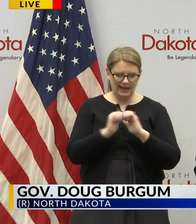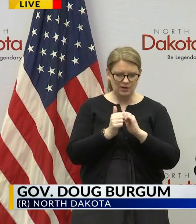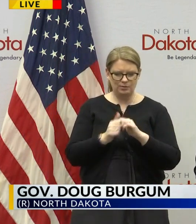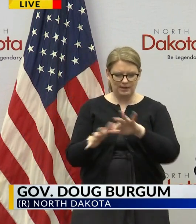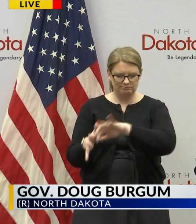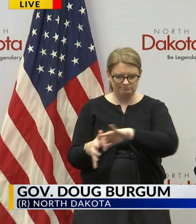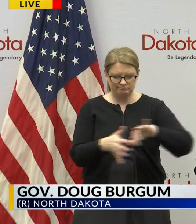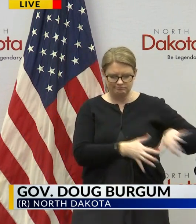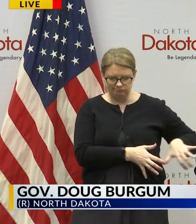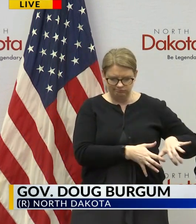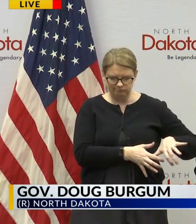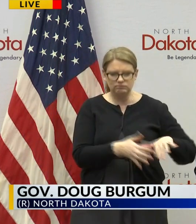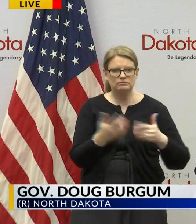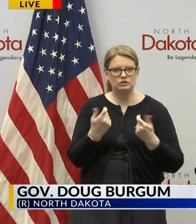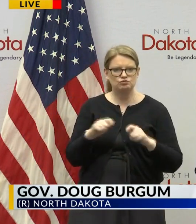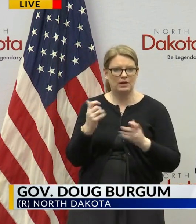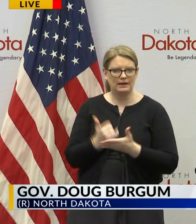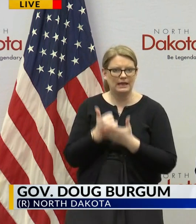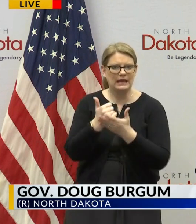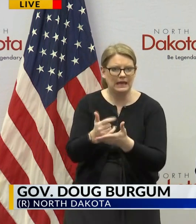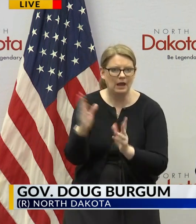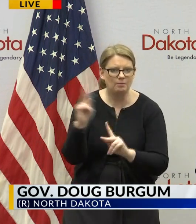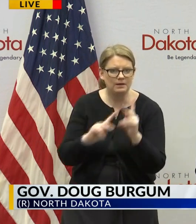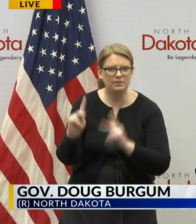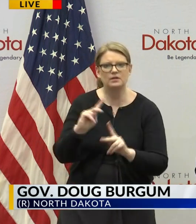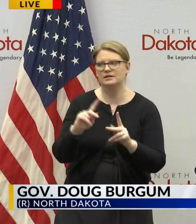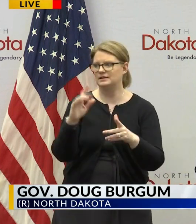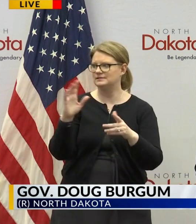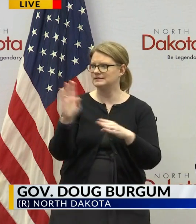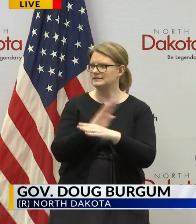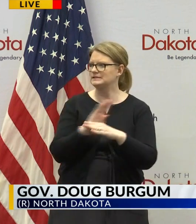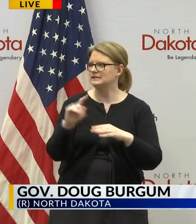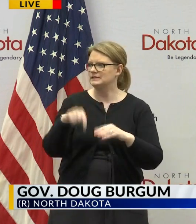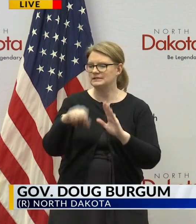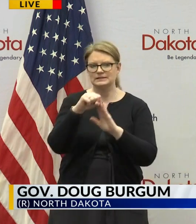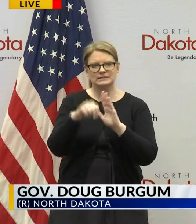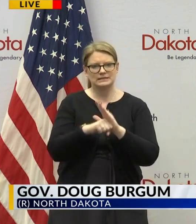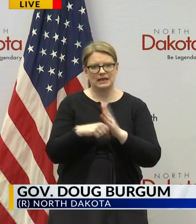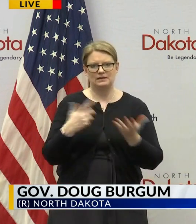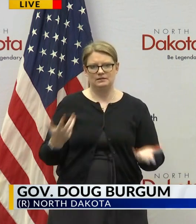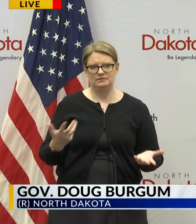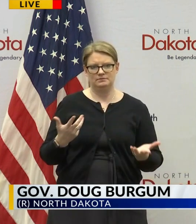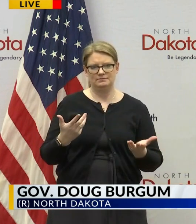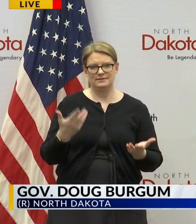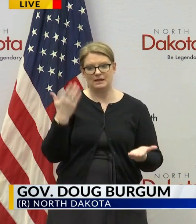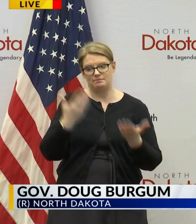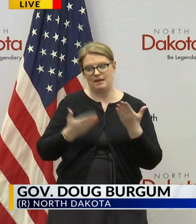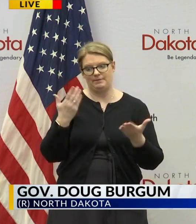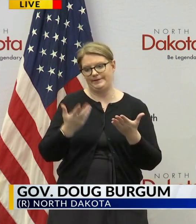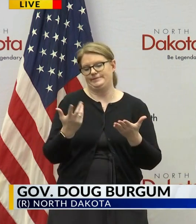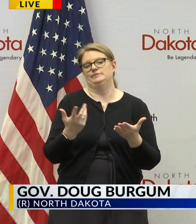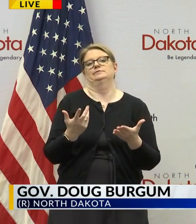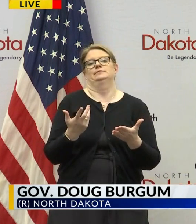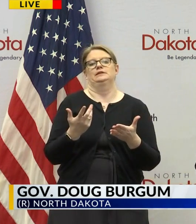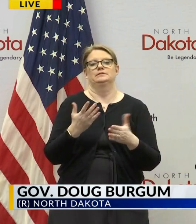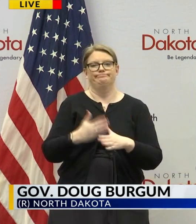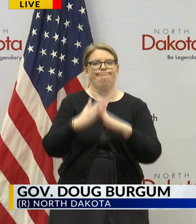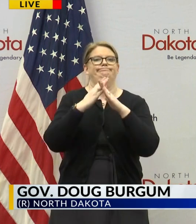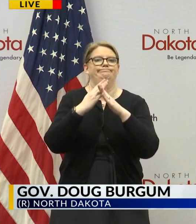to help those those citizens and businesses in our state that are that may be impaired by the current situation